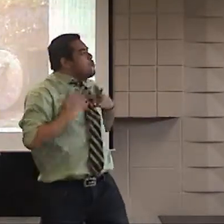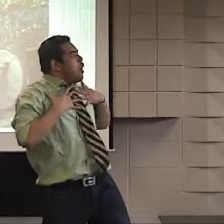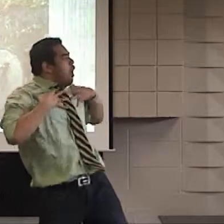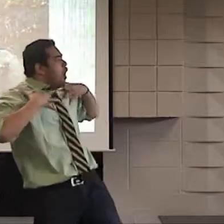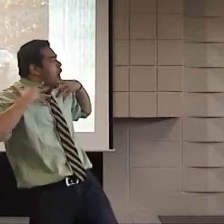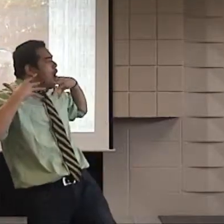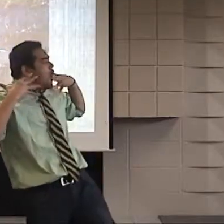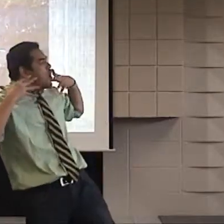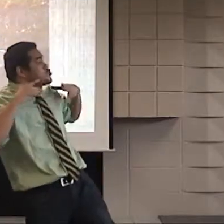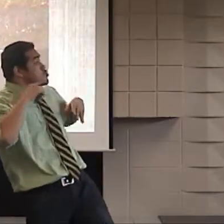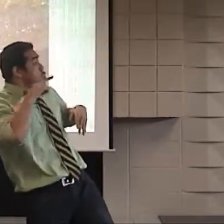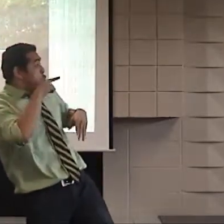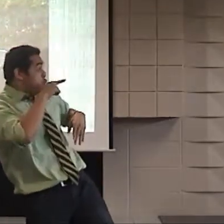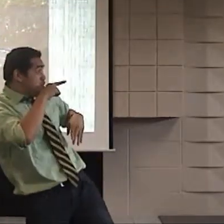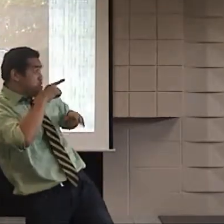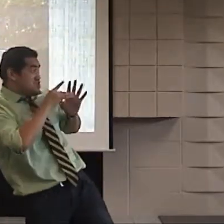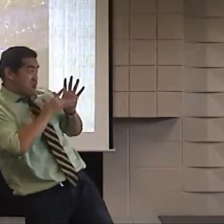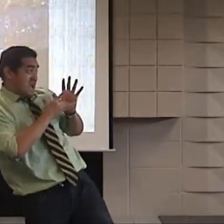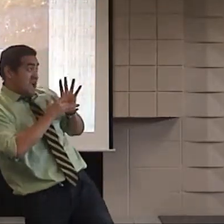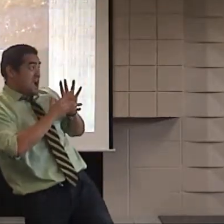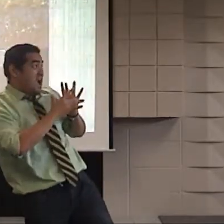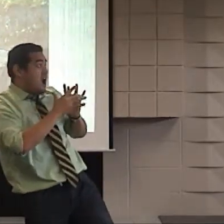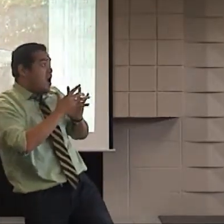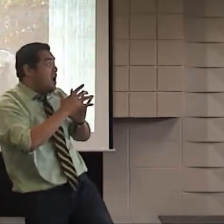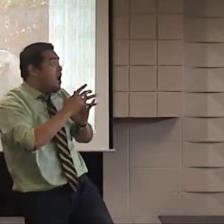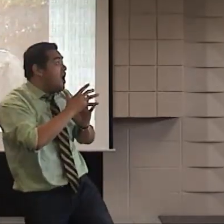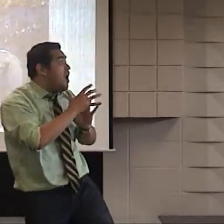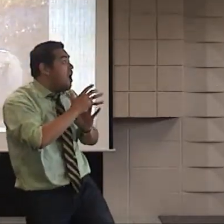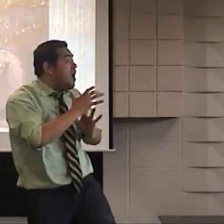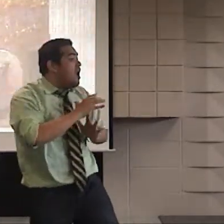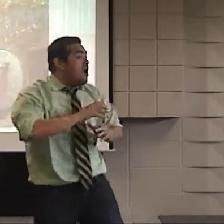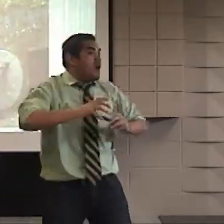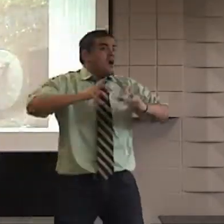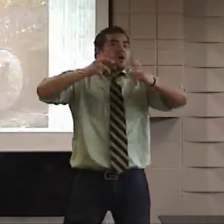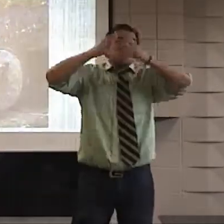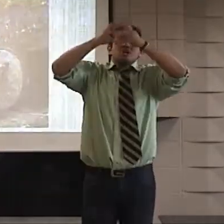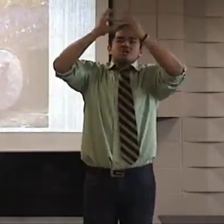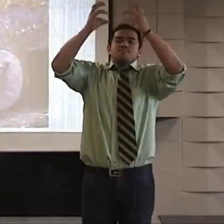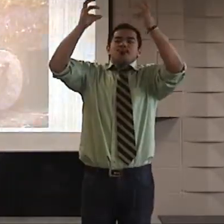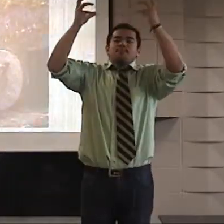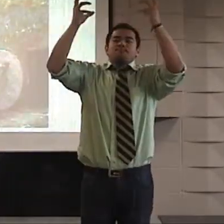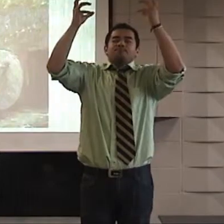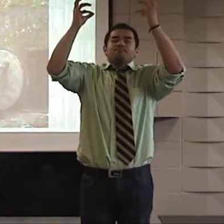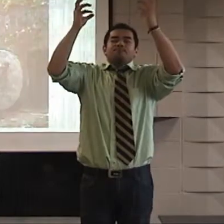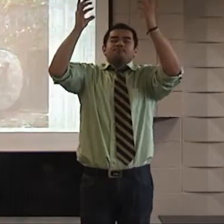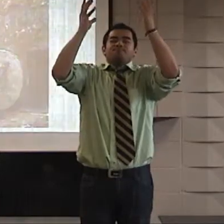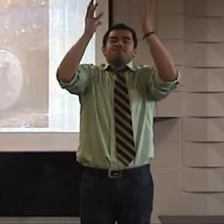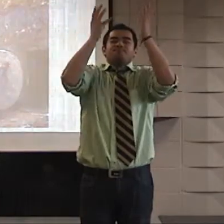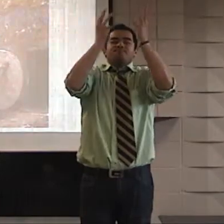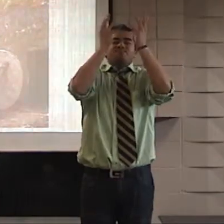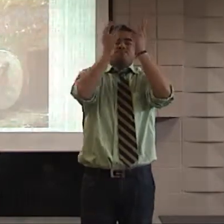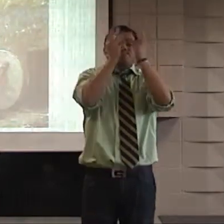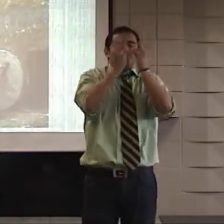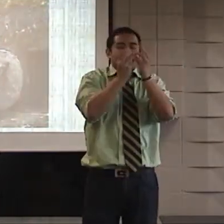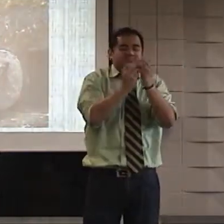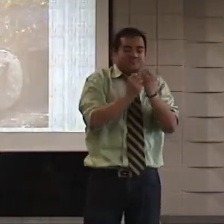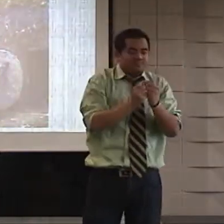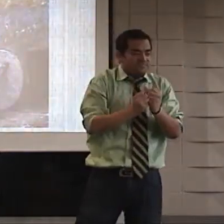And two men had their eyes opened, and they realized that was Jesus that they were having dinner with. He just